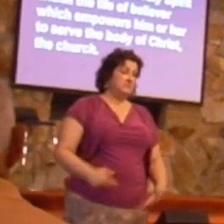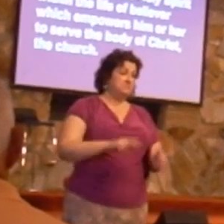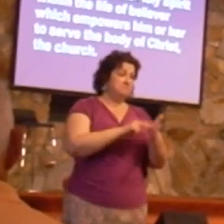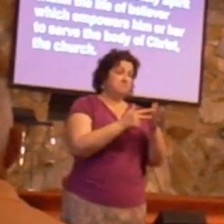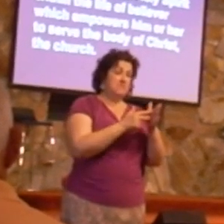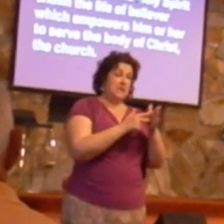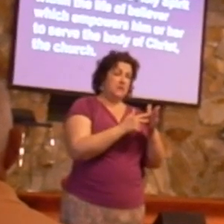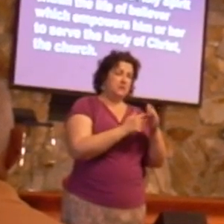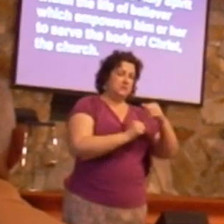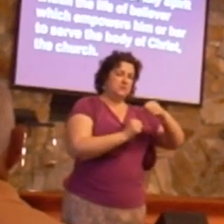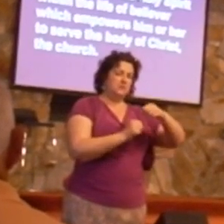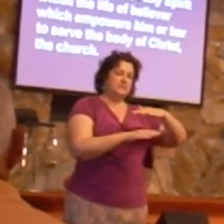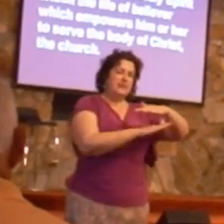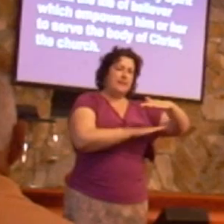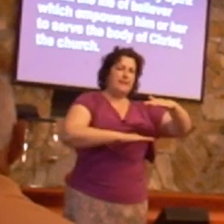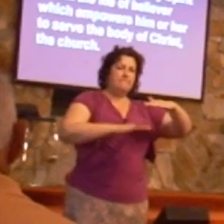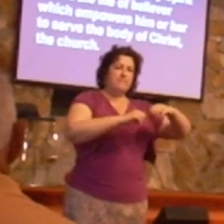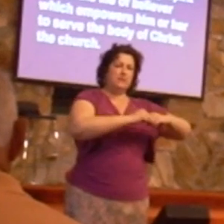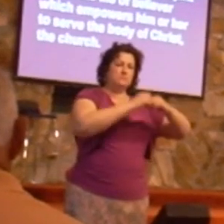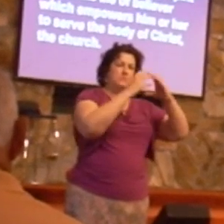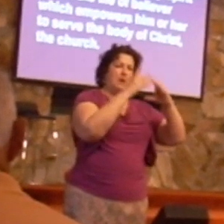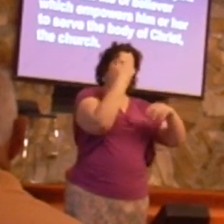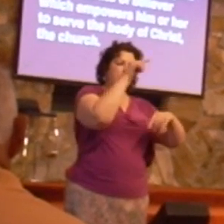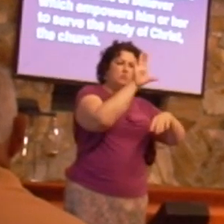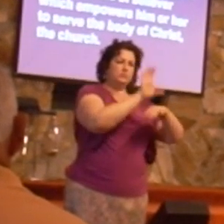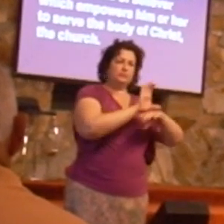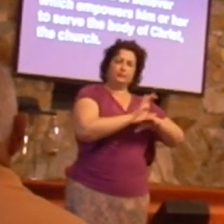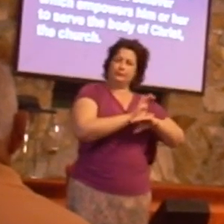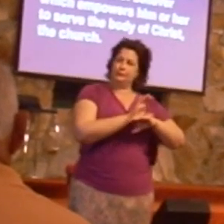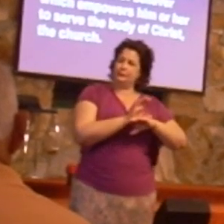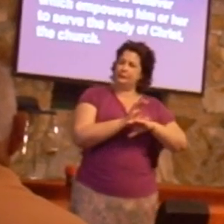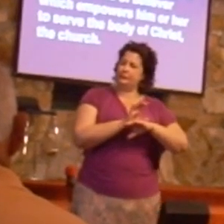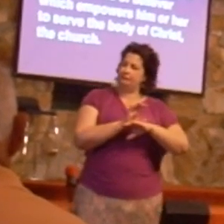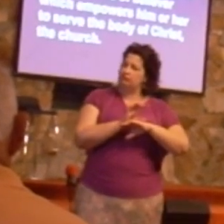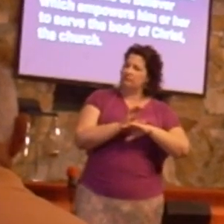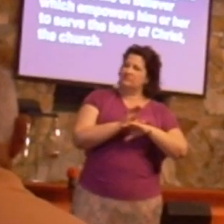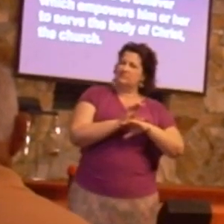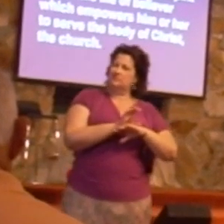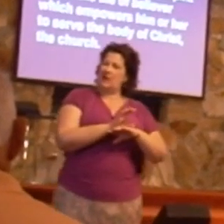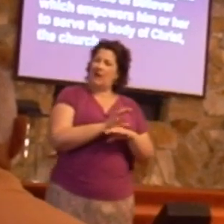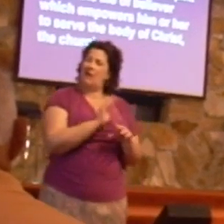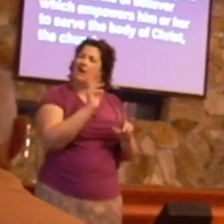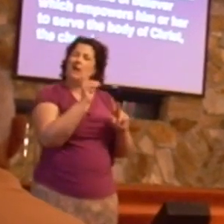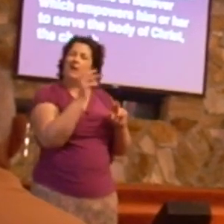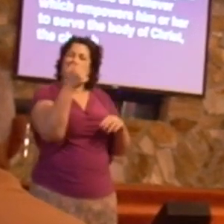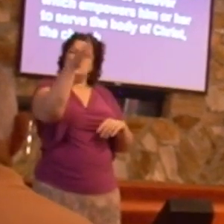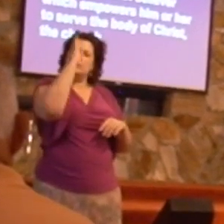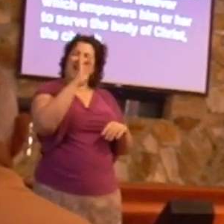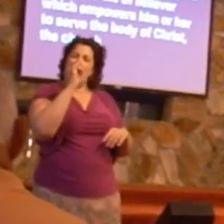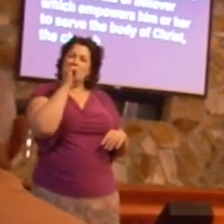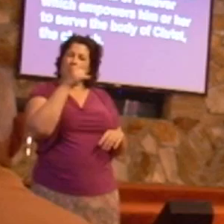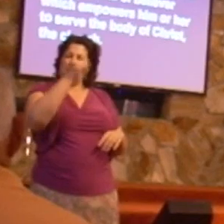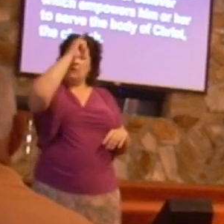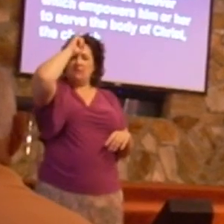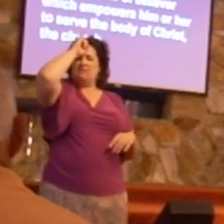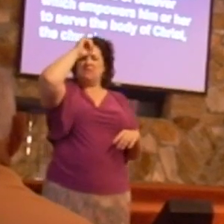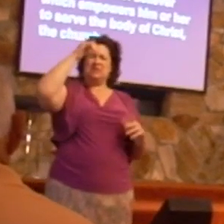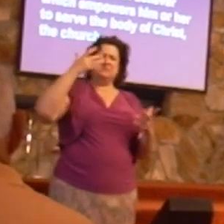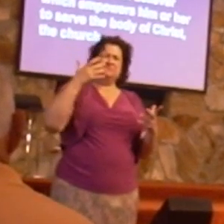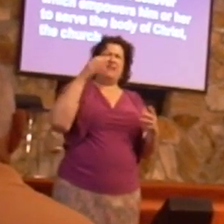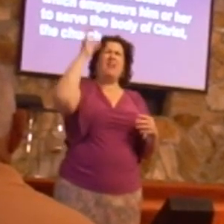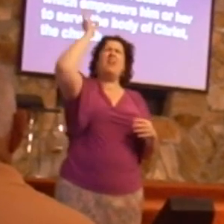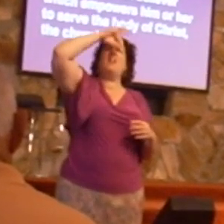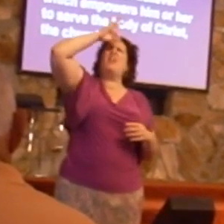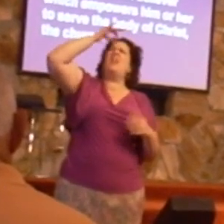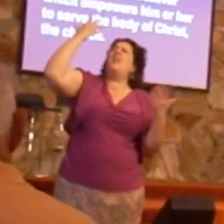So this morning, I want to nail this down because, listen, God doesn't want us to be ignorant concerning spiritual gifts. He